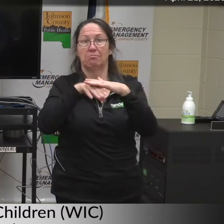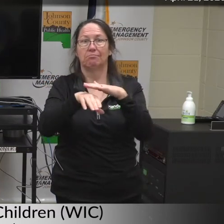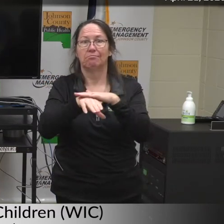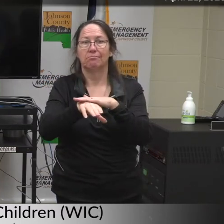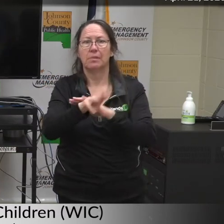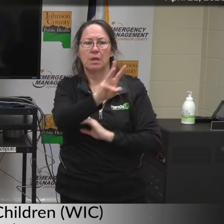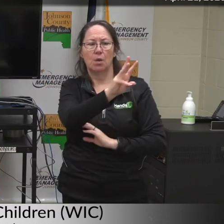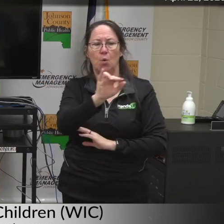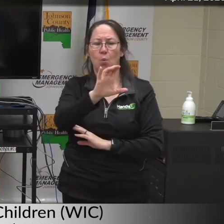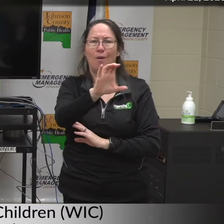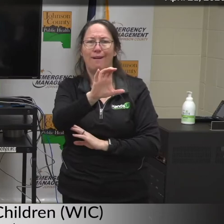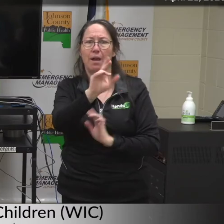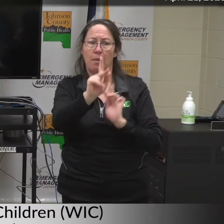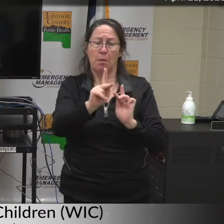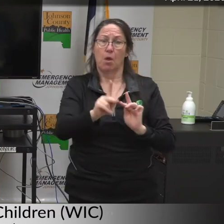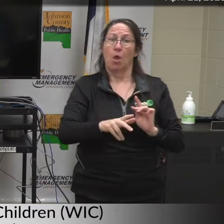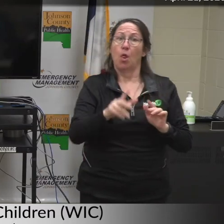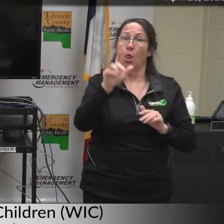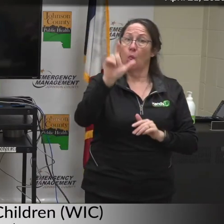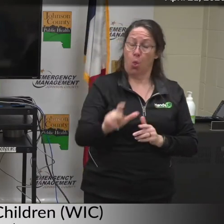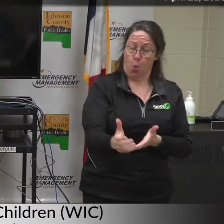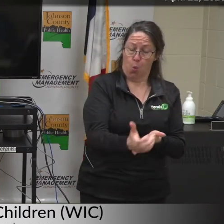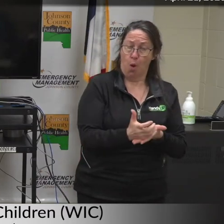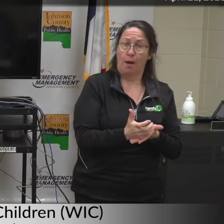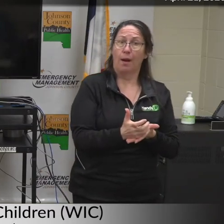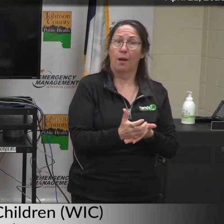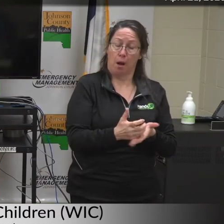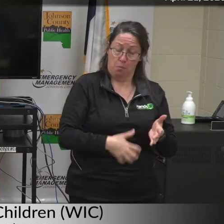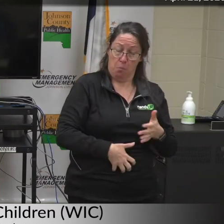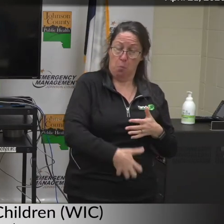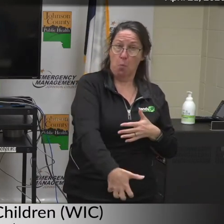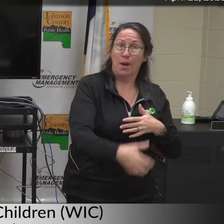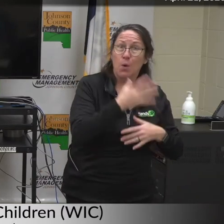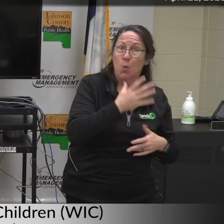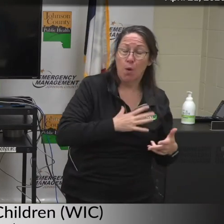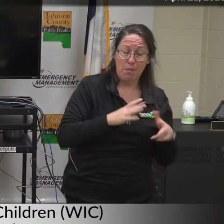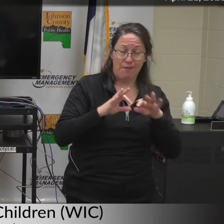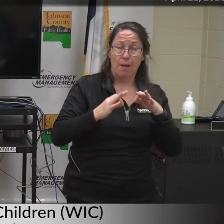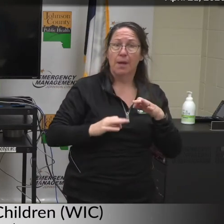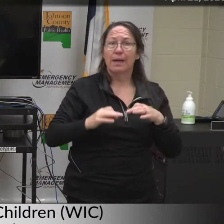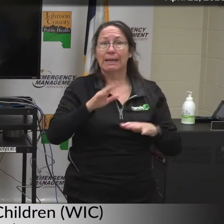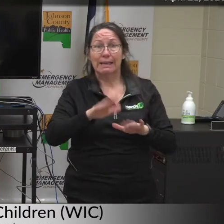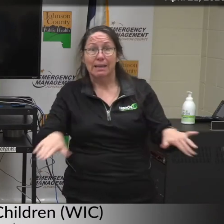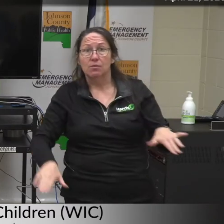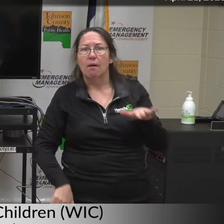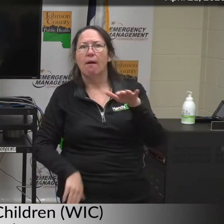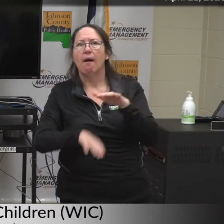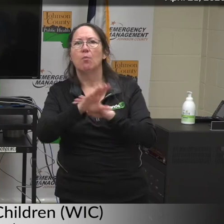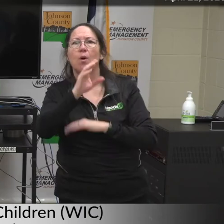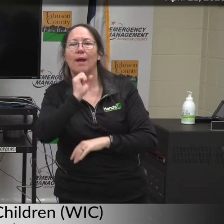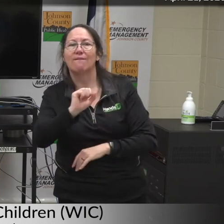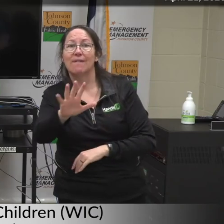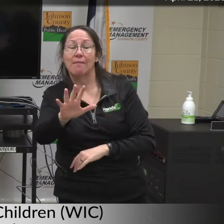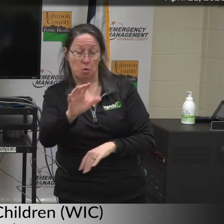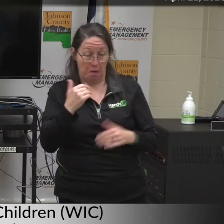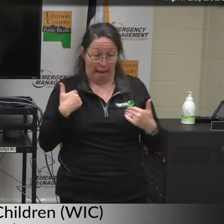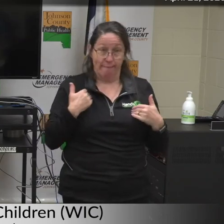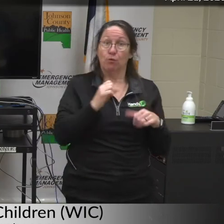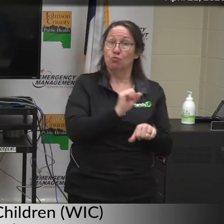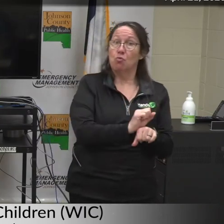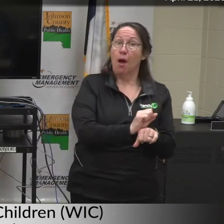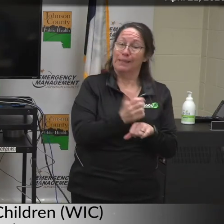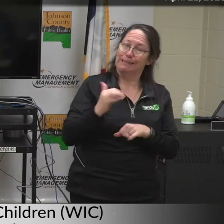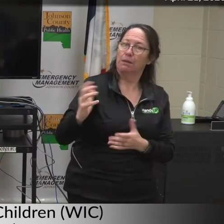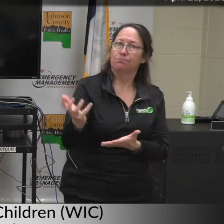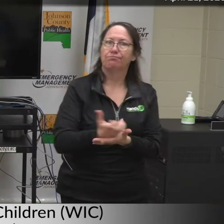WIC is for low-income pregnant women, breastfeeding and postpartum women, and children up to age five. You can work and still